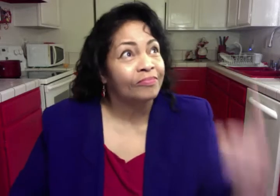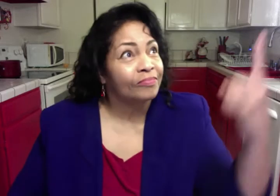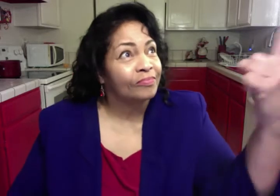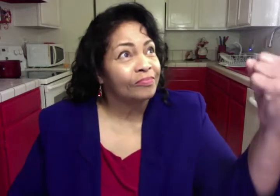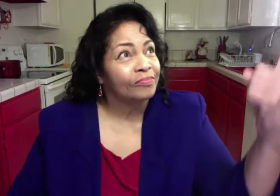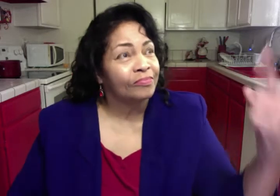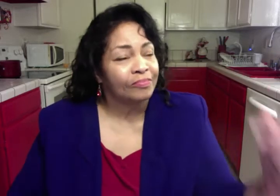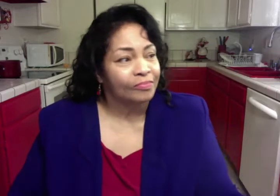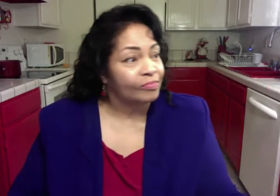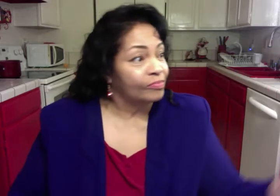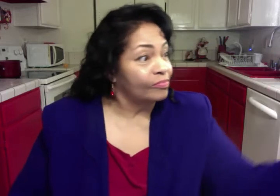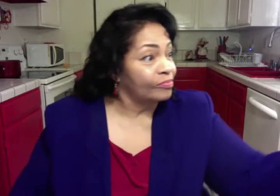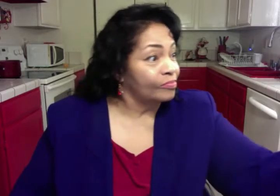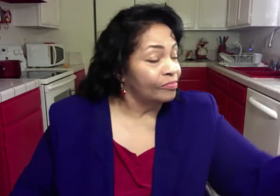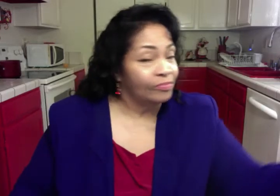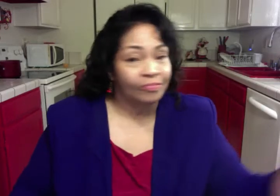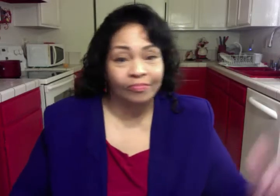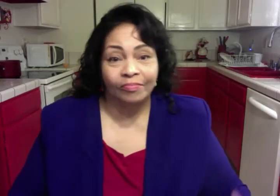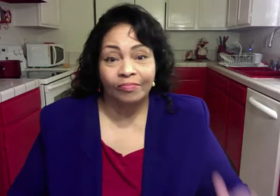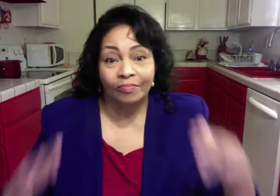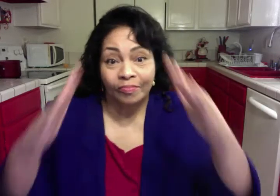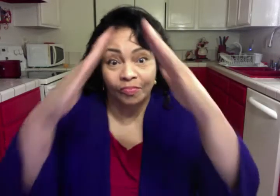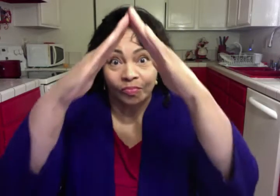Jesus loves you.